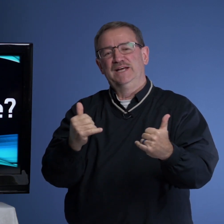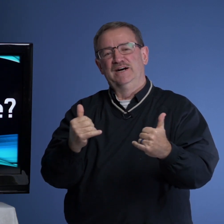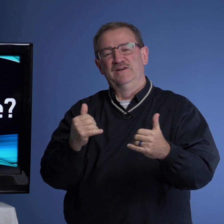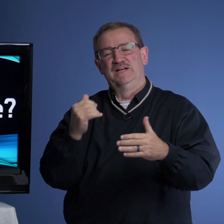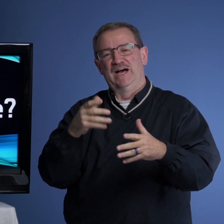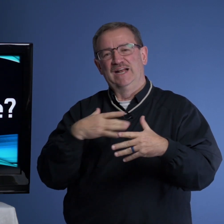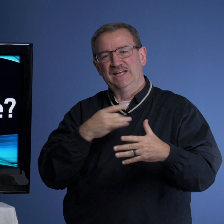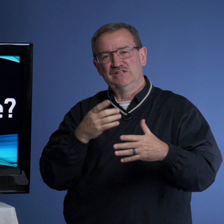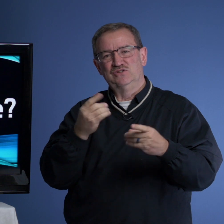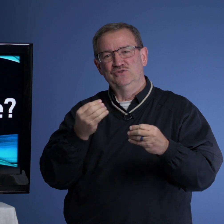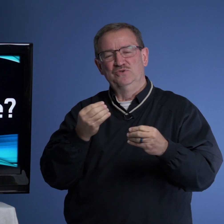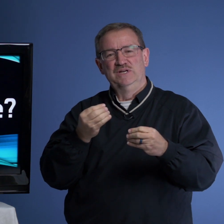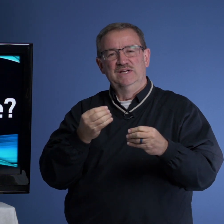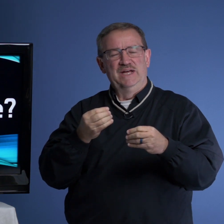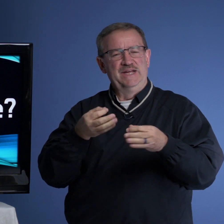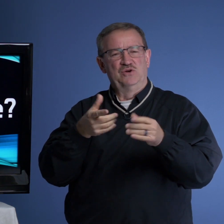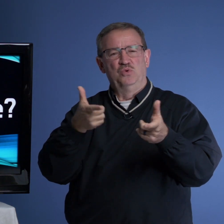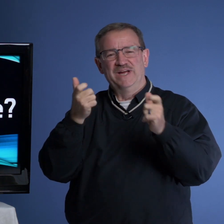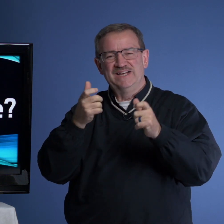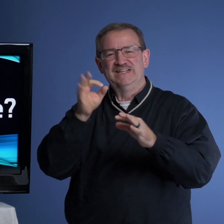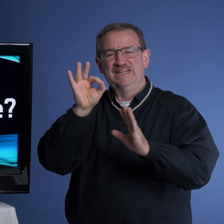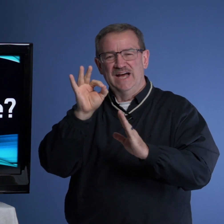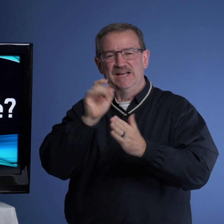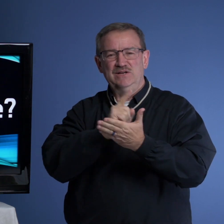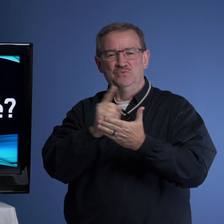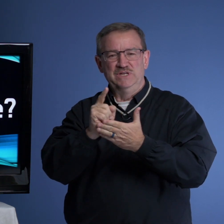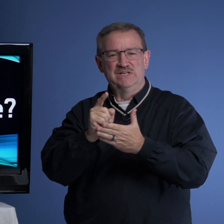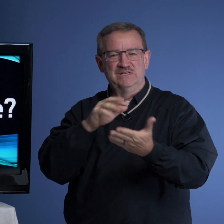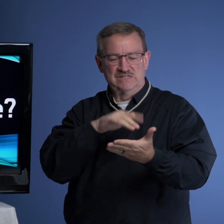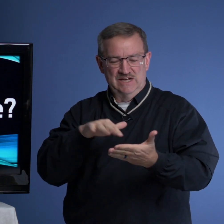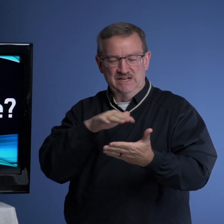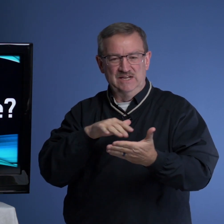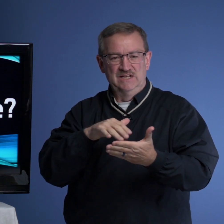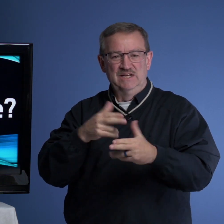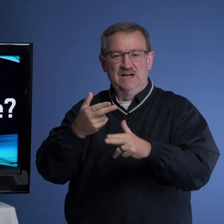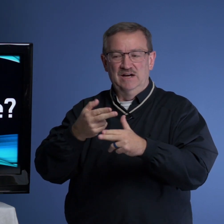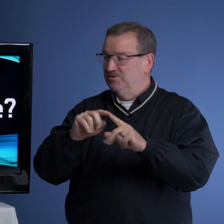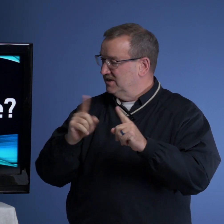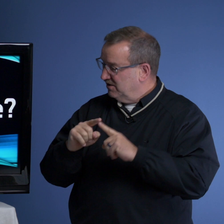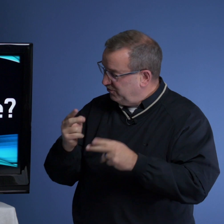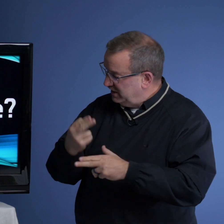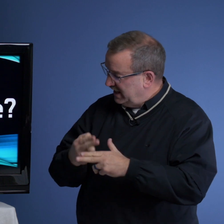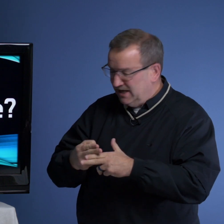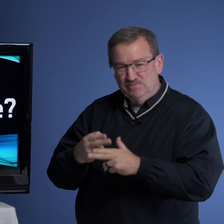now, I'd like to do a quick nine-week study of the different names